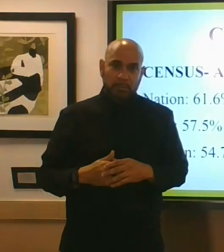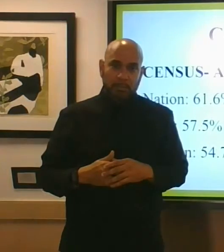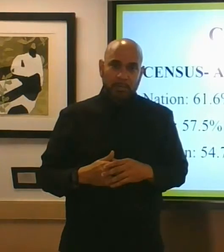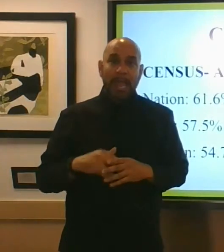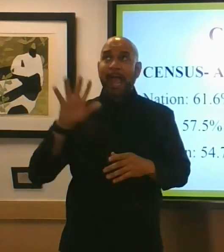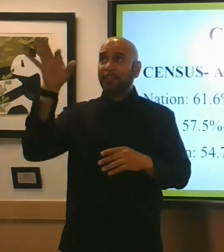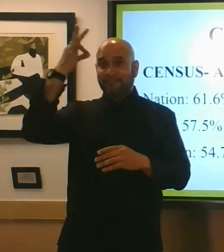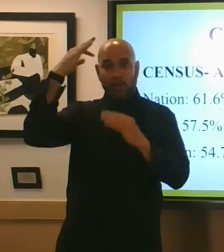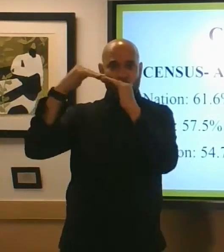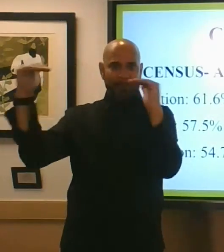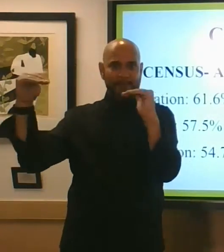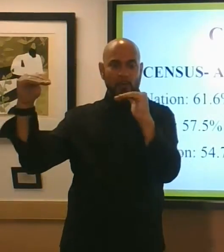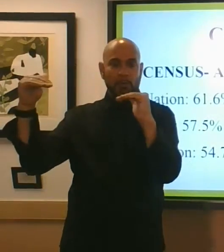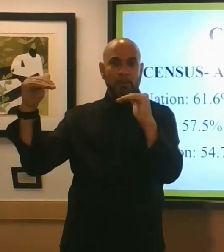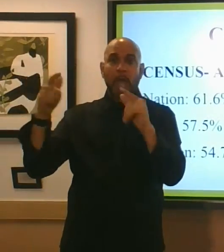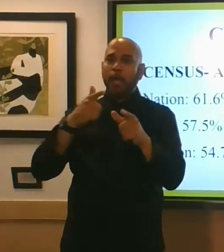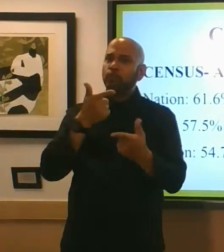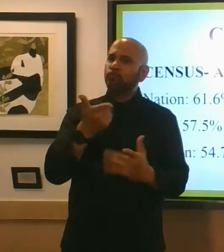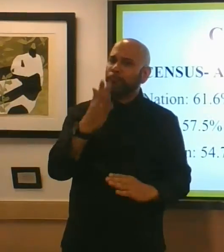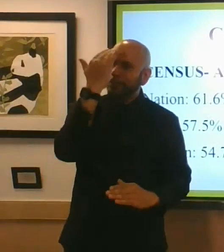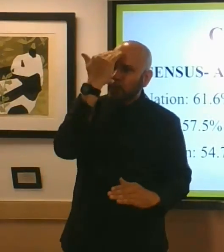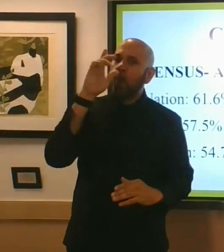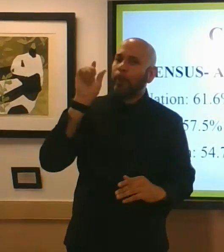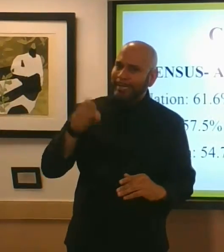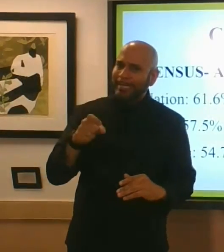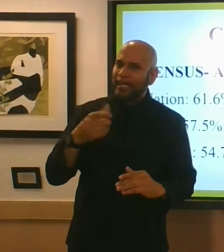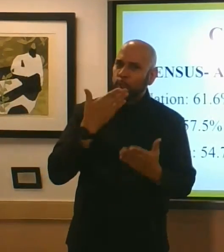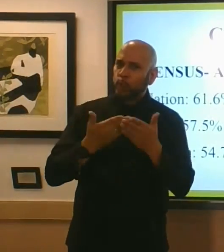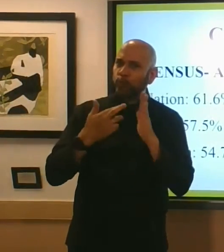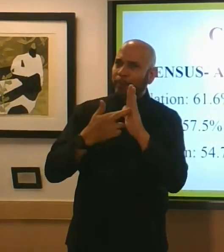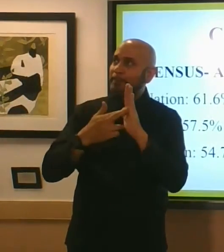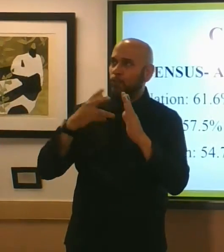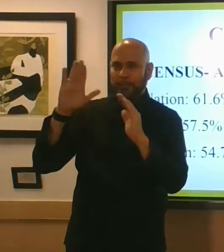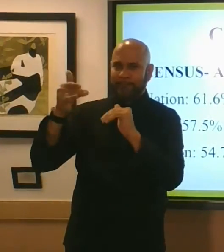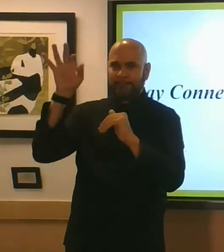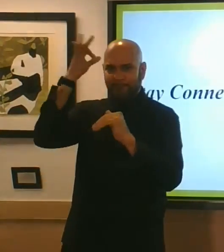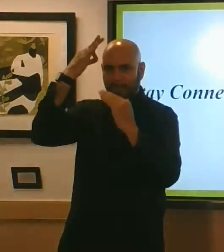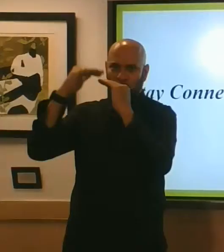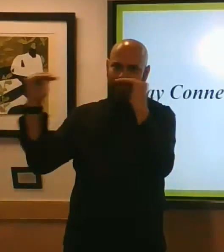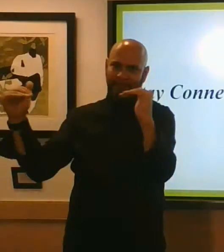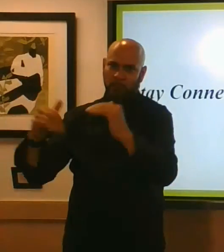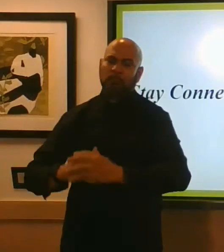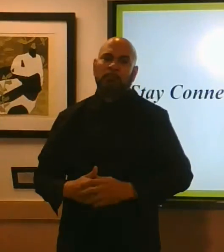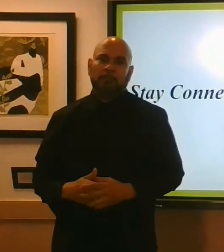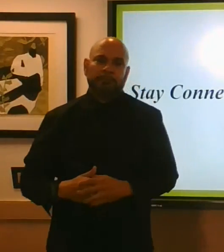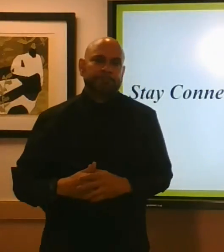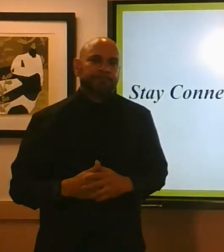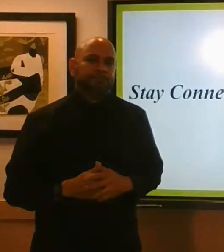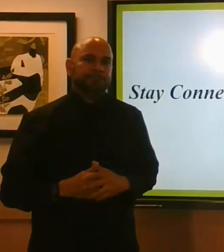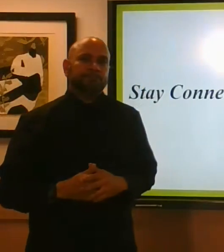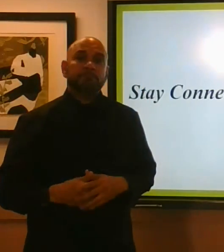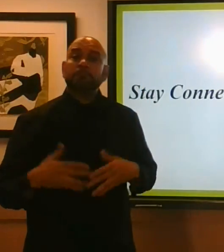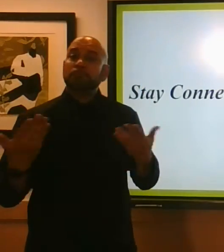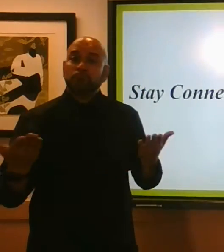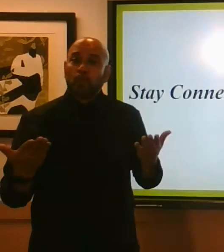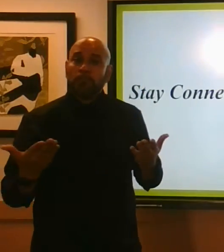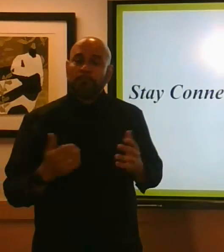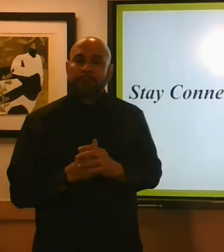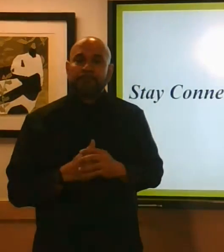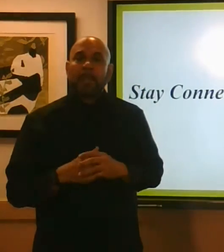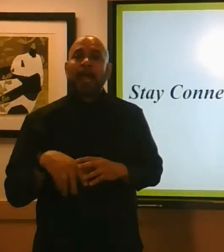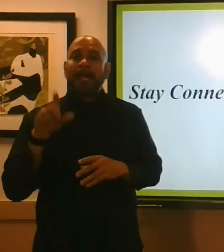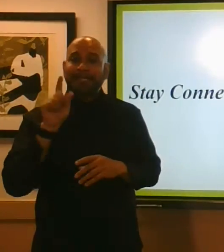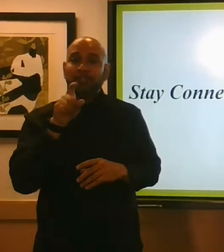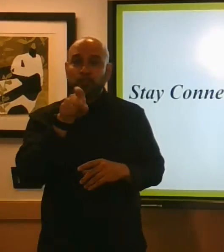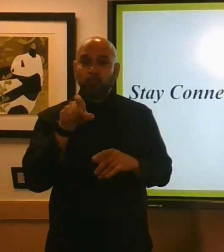the federal level and you know we need representation at the federal level so i